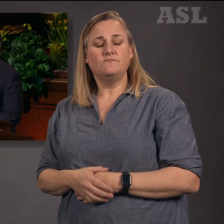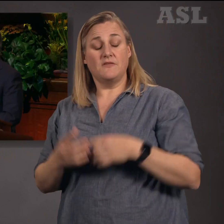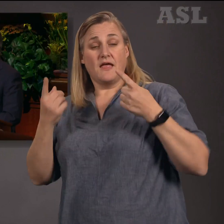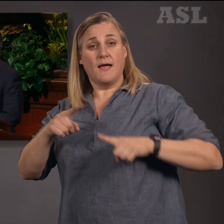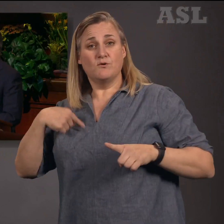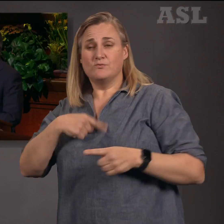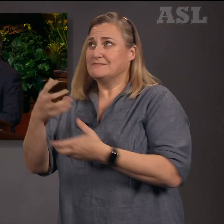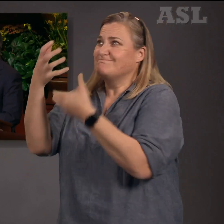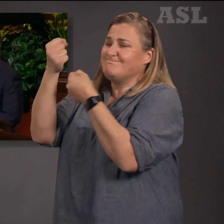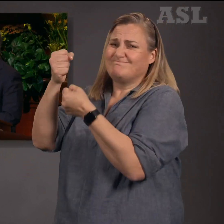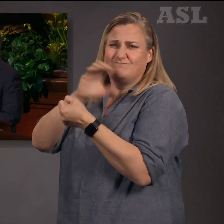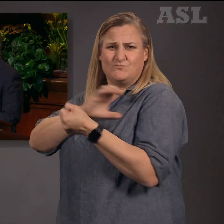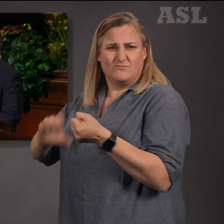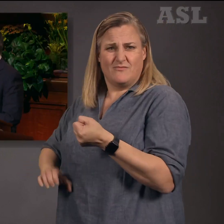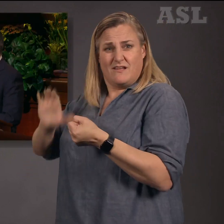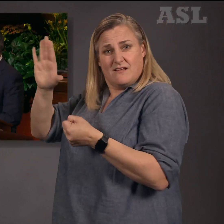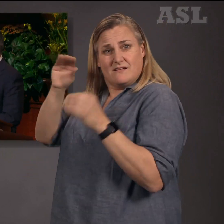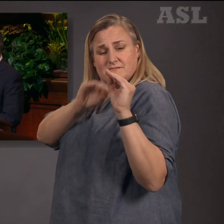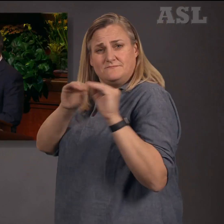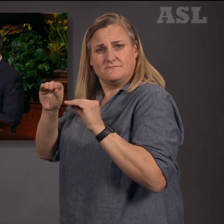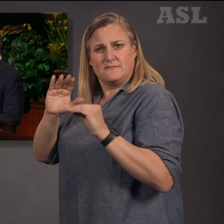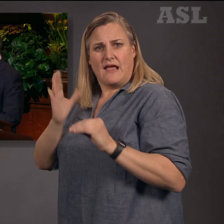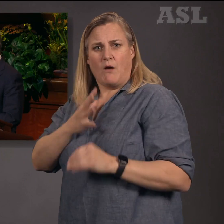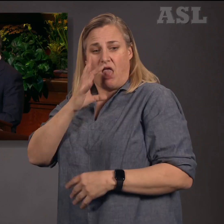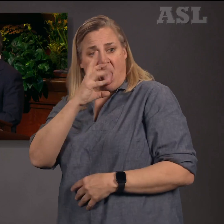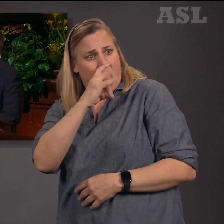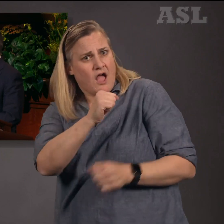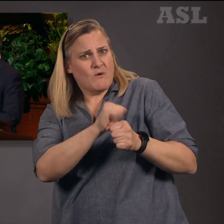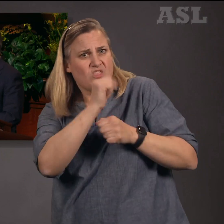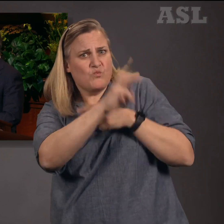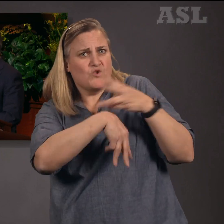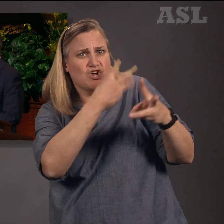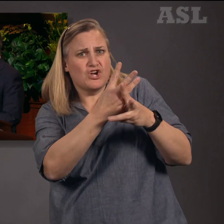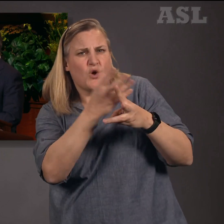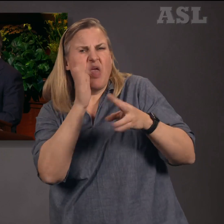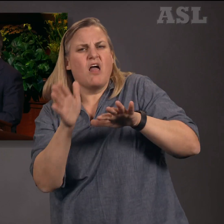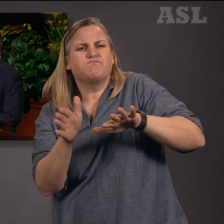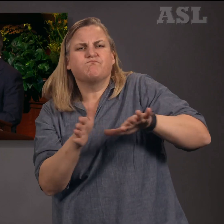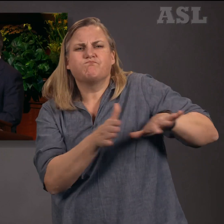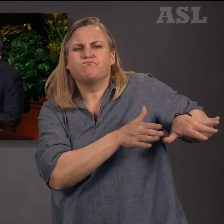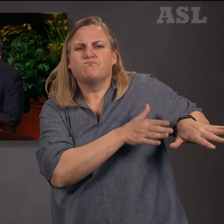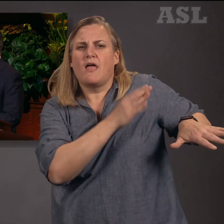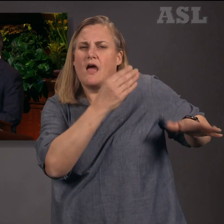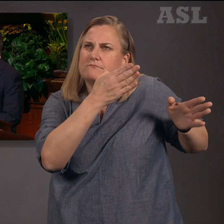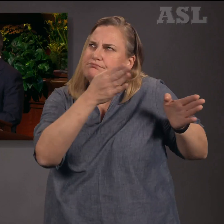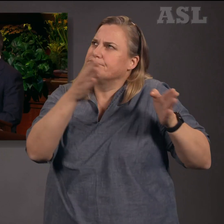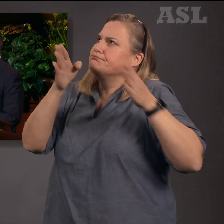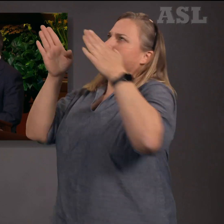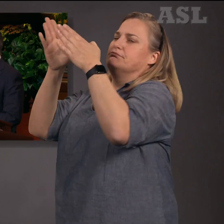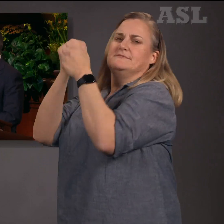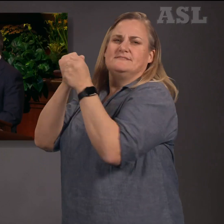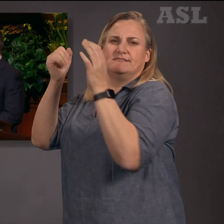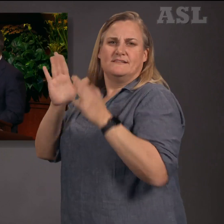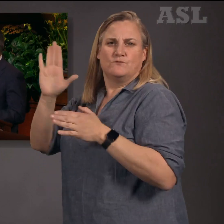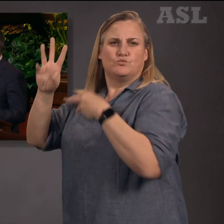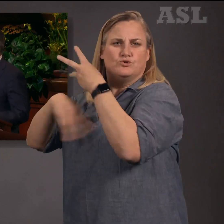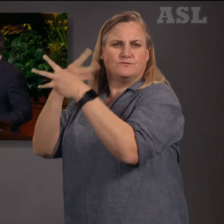set aside the shiny things of the world so that we can focus on the Redeemer of the world. We will limit